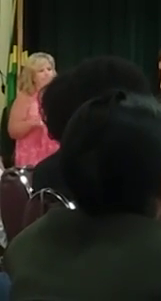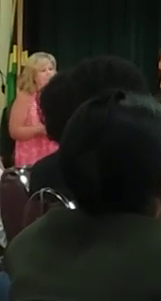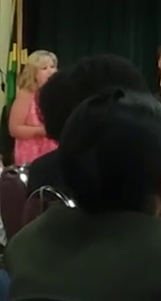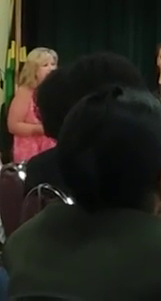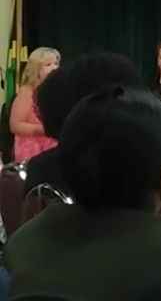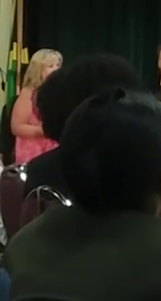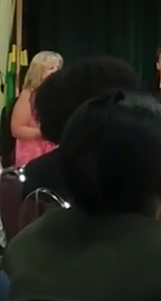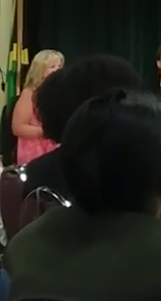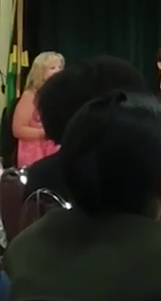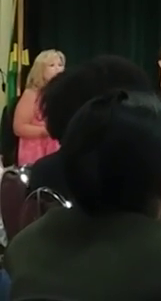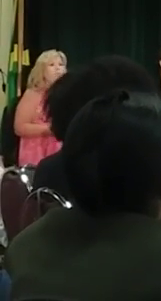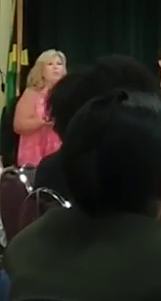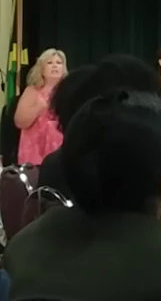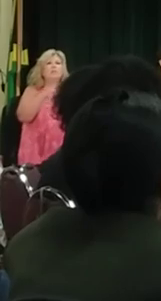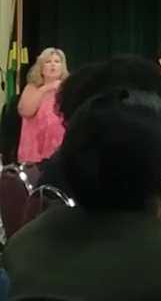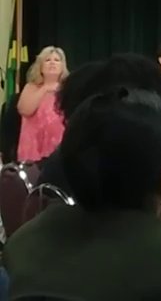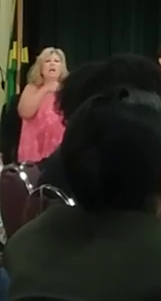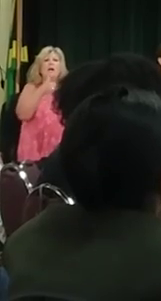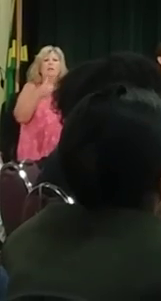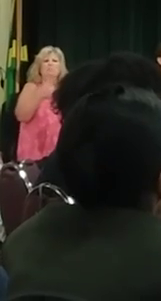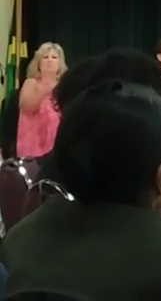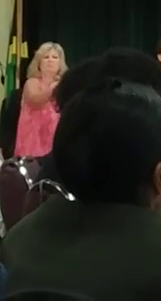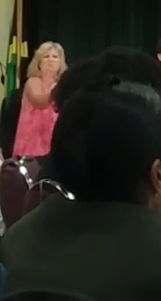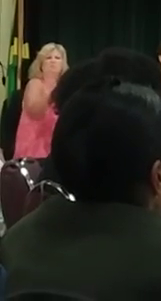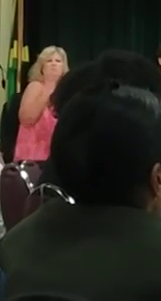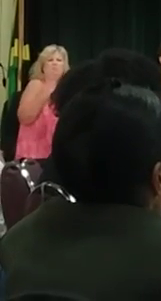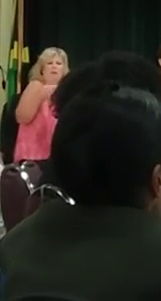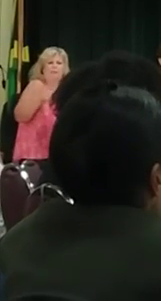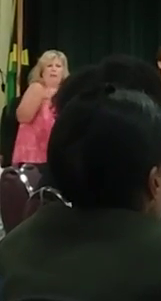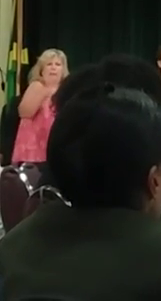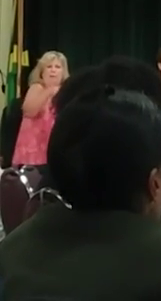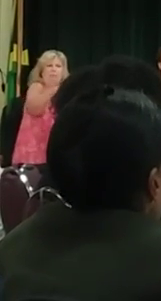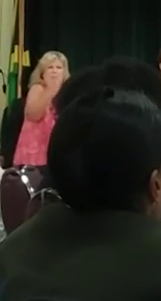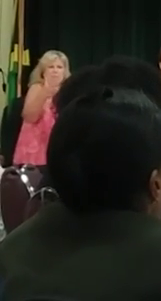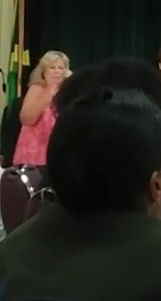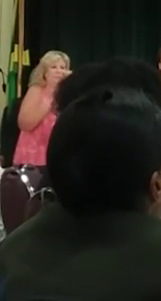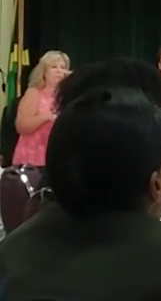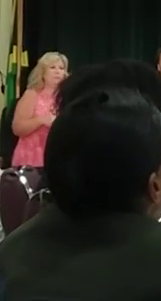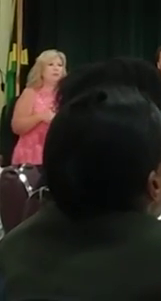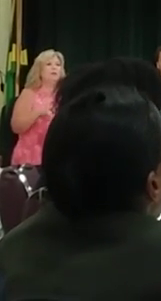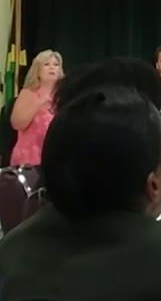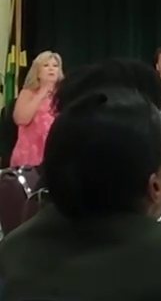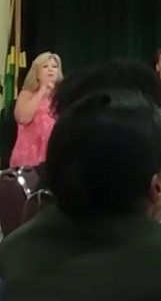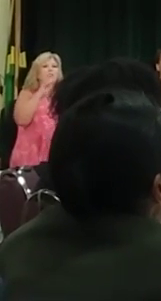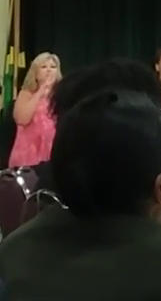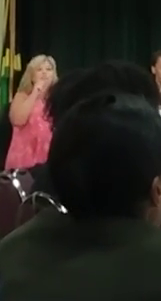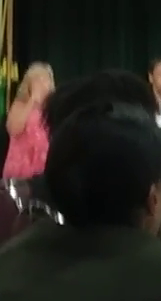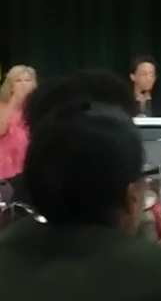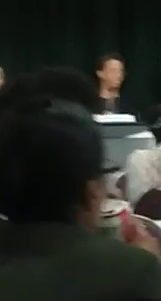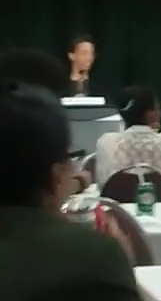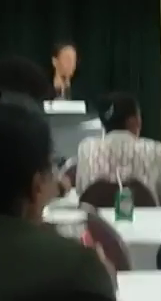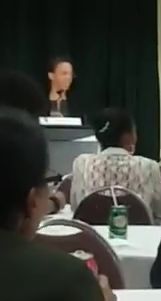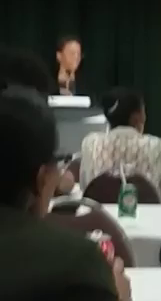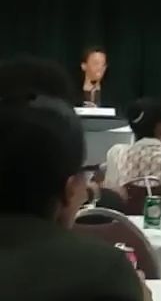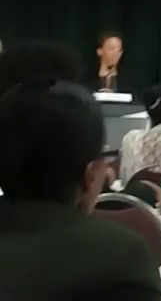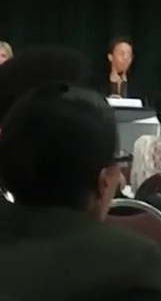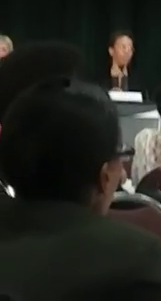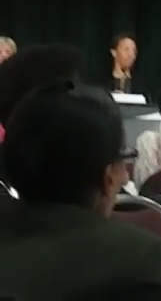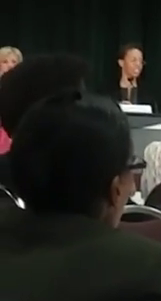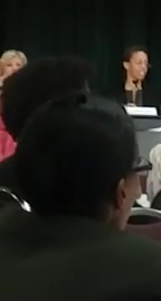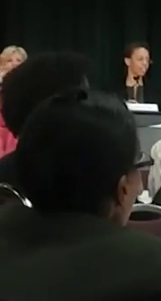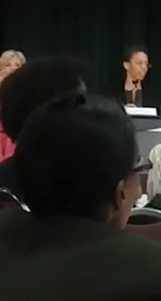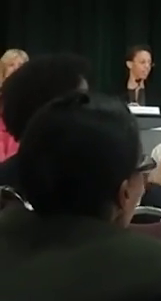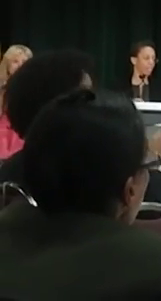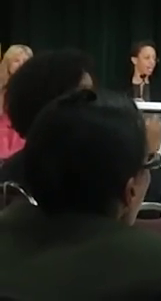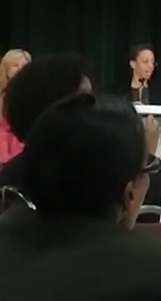So just in terms of timelines for your information, Justice Tulloch was appointed in April, at the end